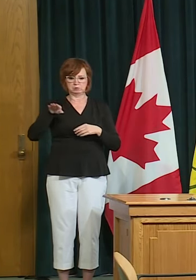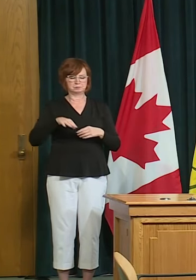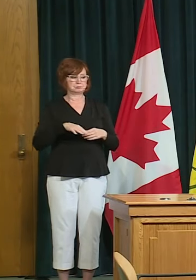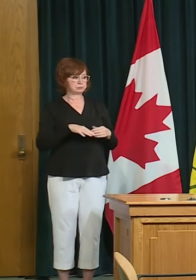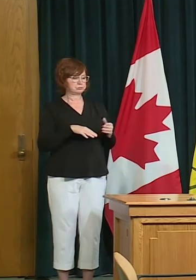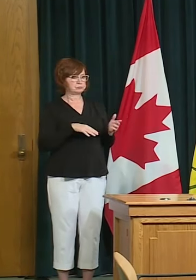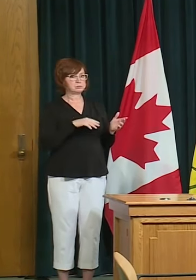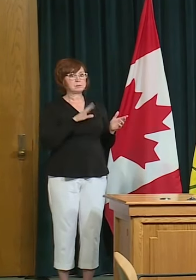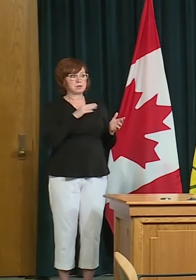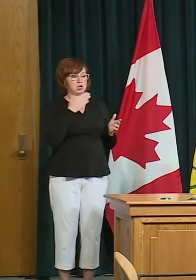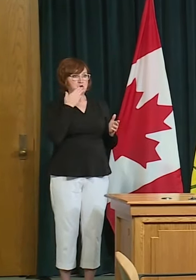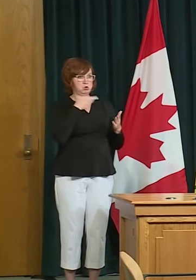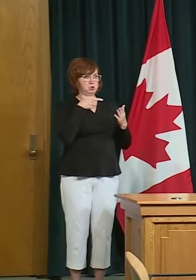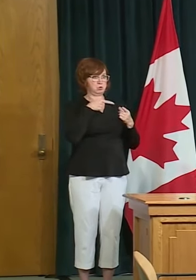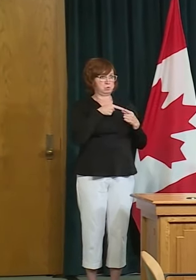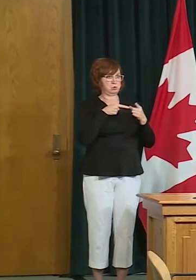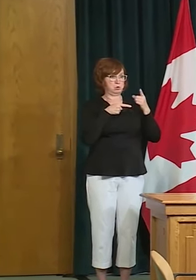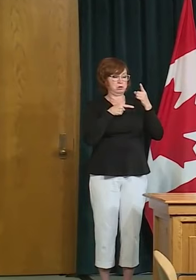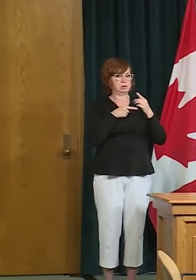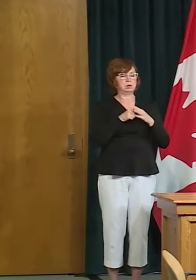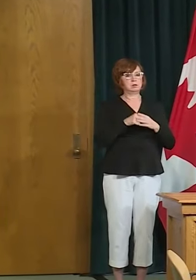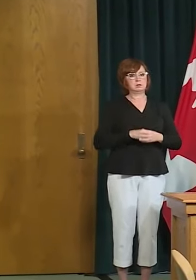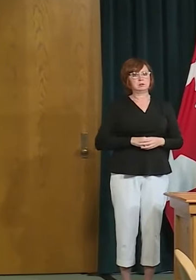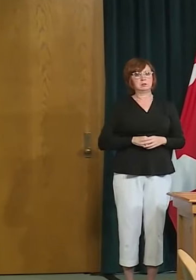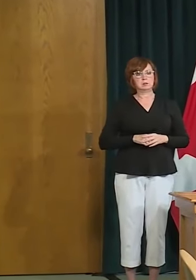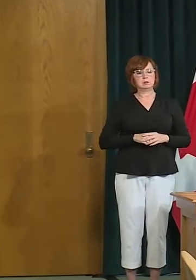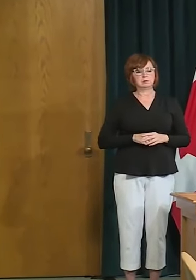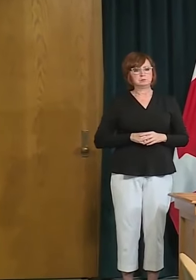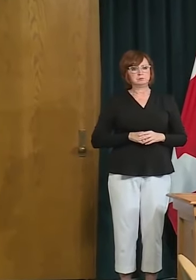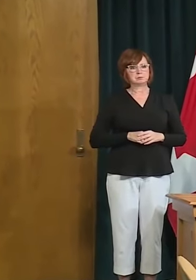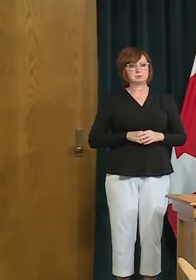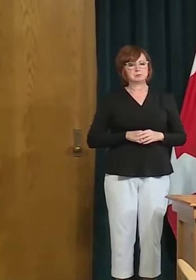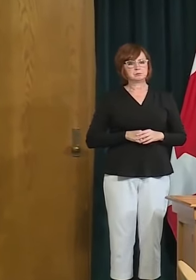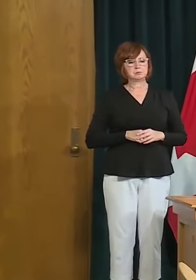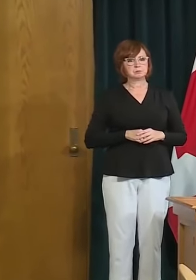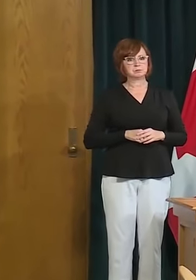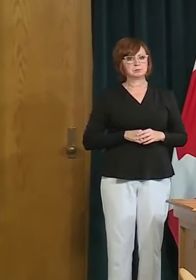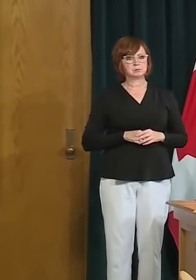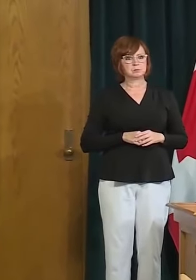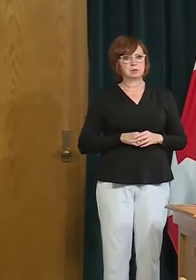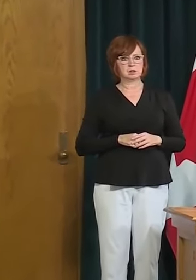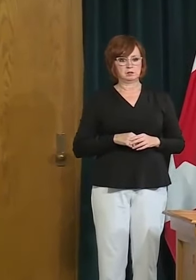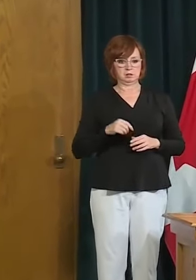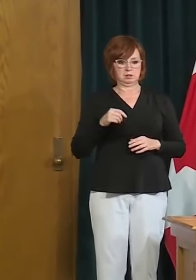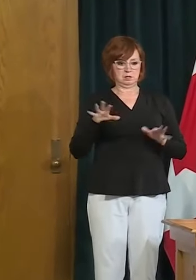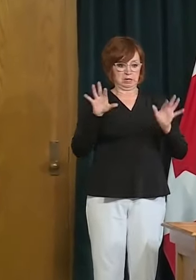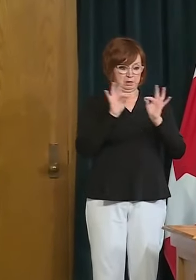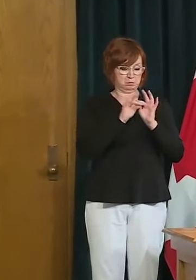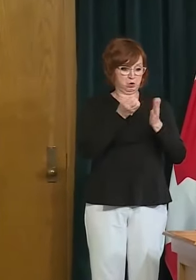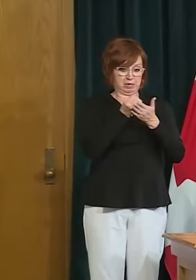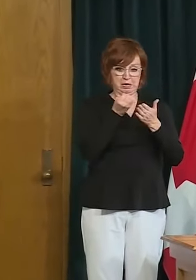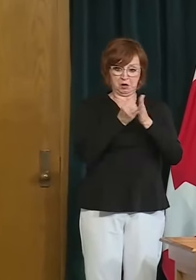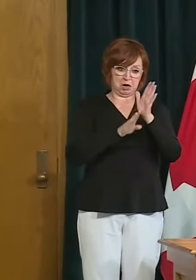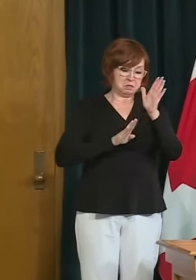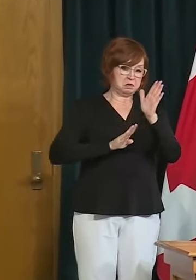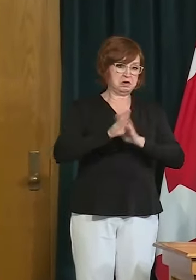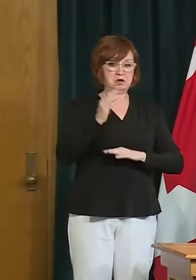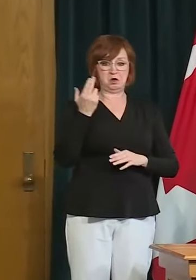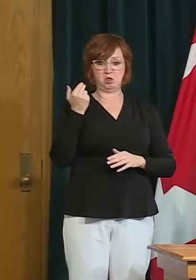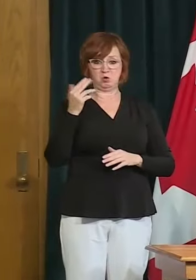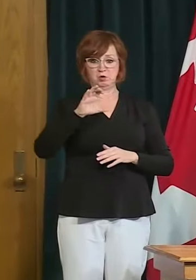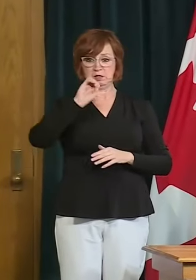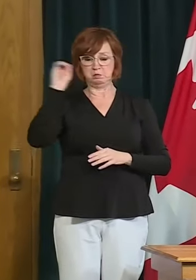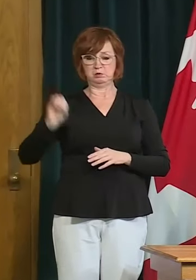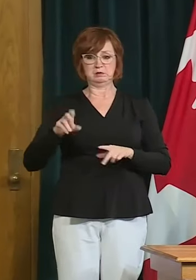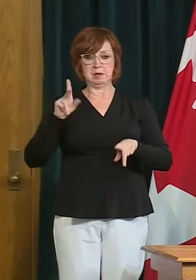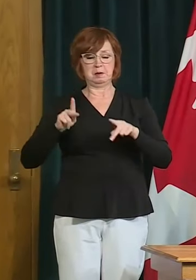point uh murray because reopening saskatchewan is not just about reopening that 13 percent of our economy that has has been